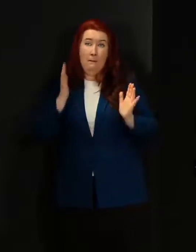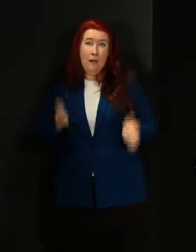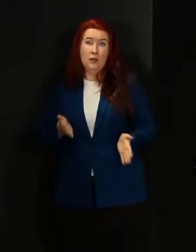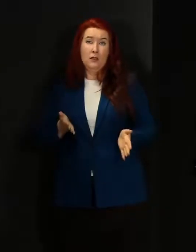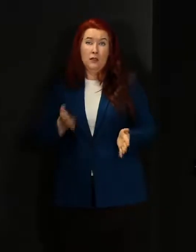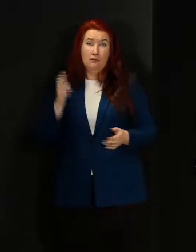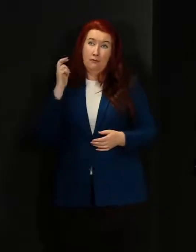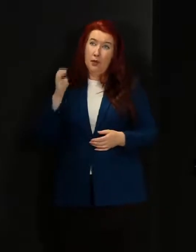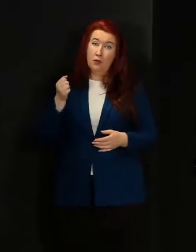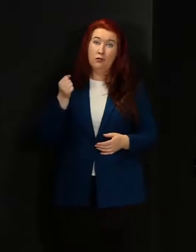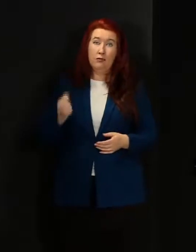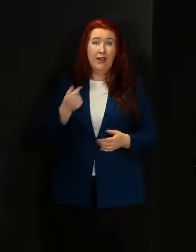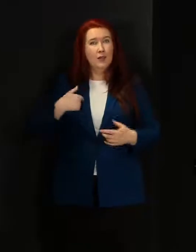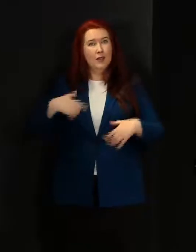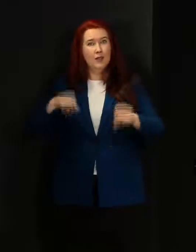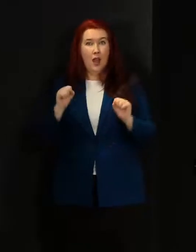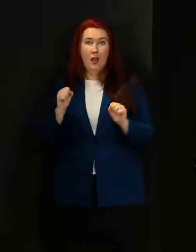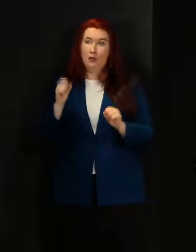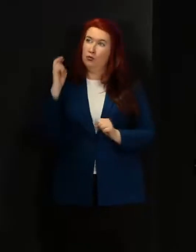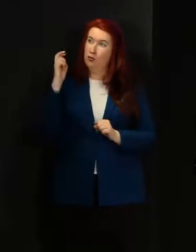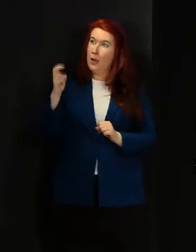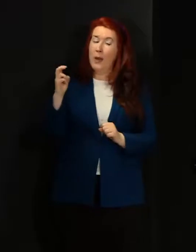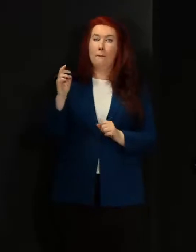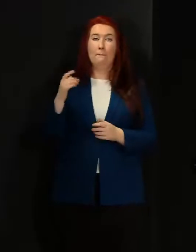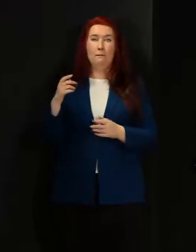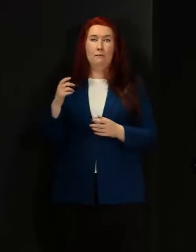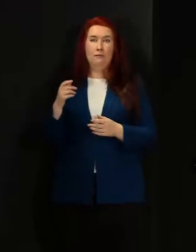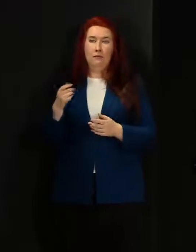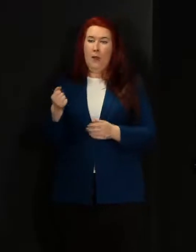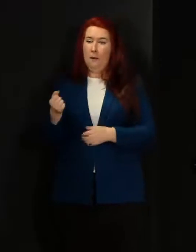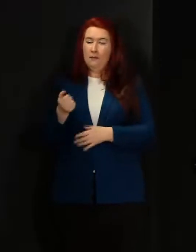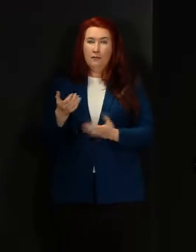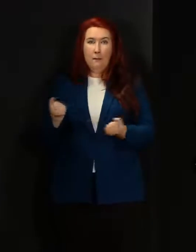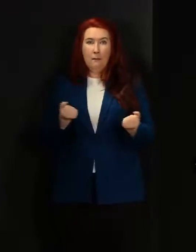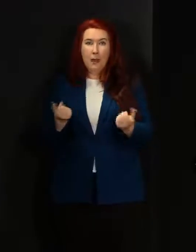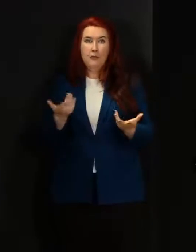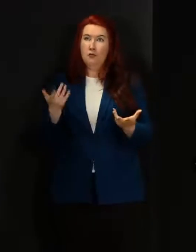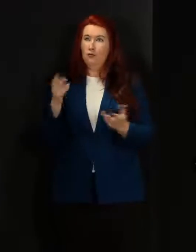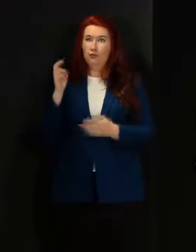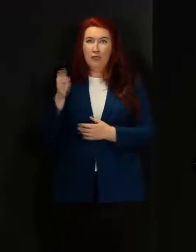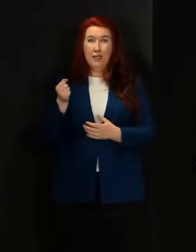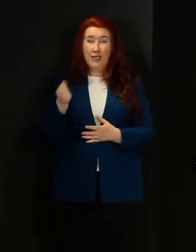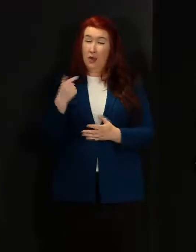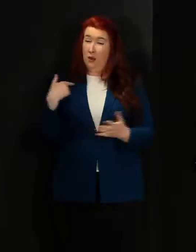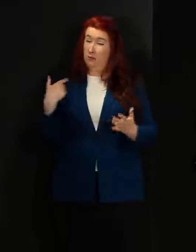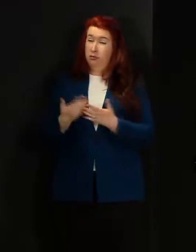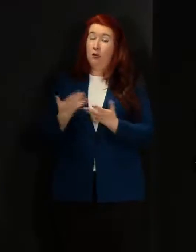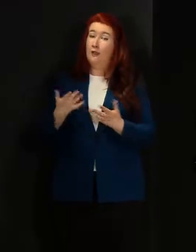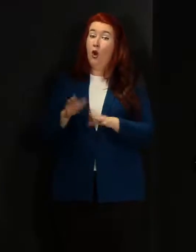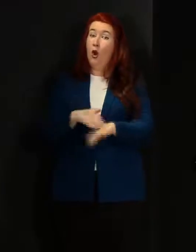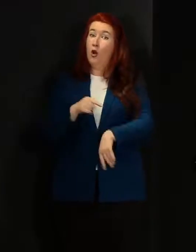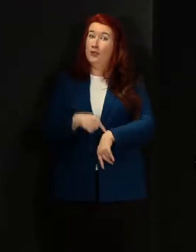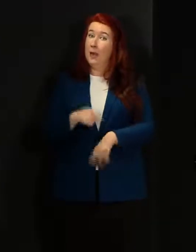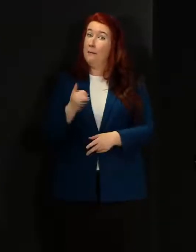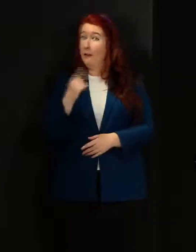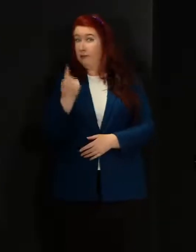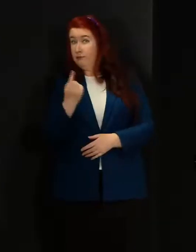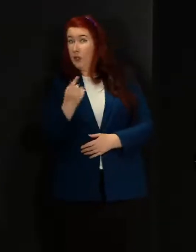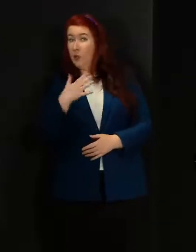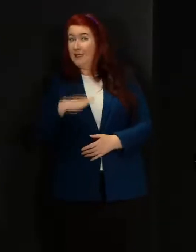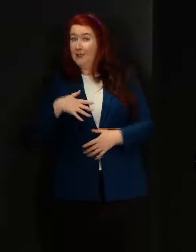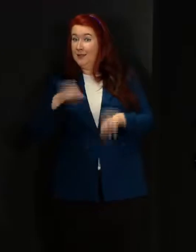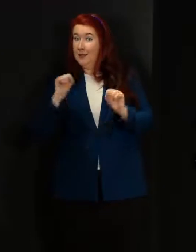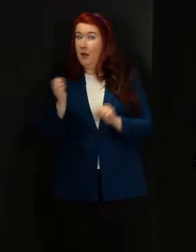to work will start to use buses, trains and trams again for the first time in a long time. If you're one of these people who needs to start using